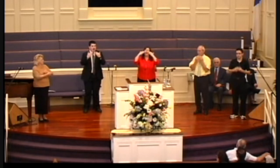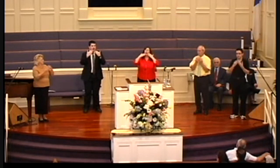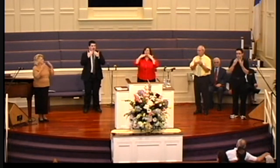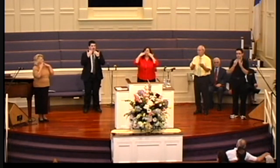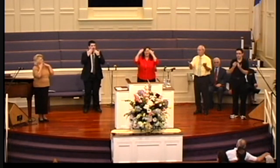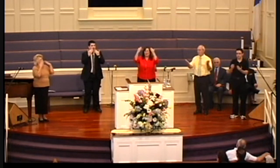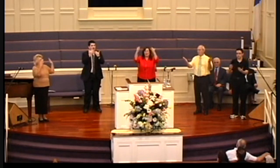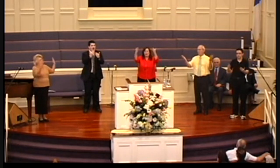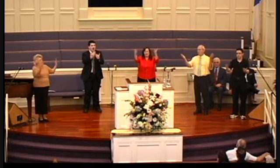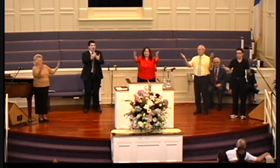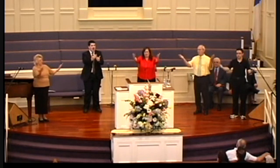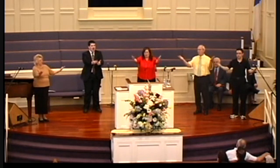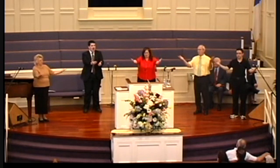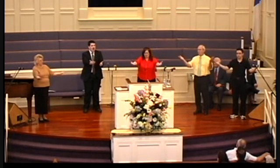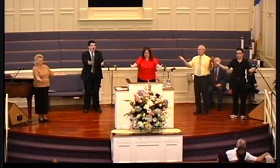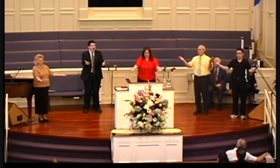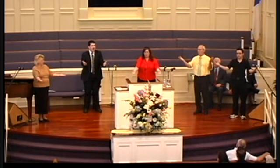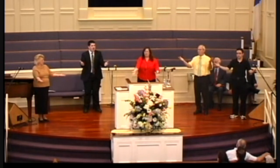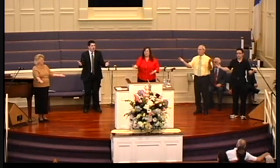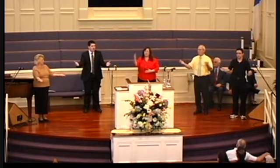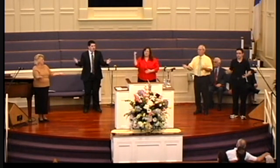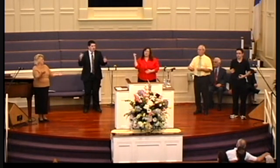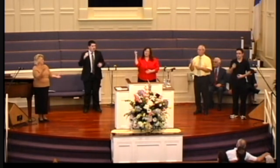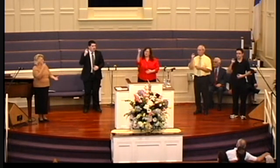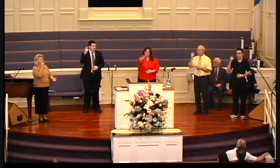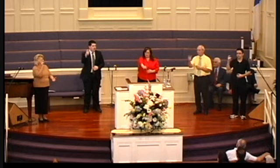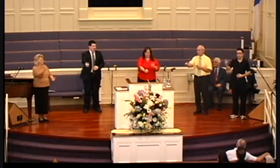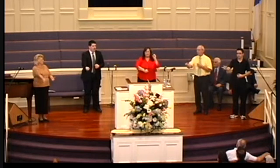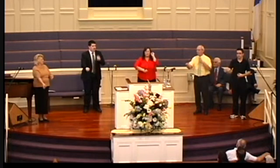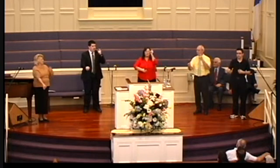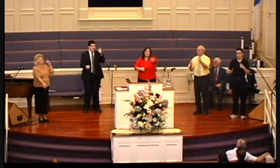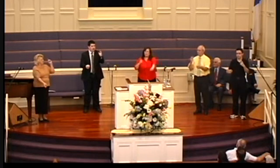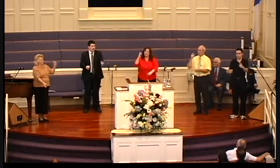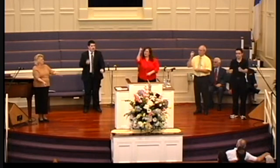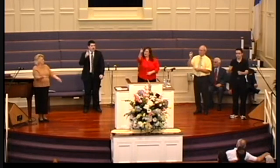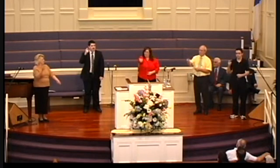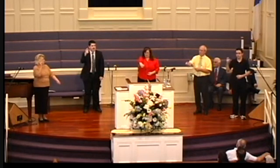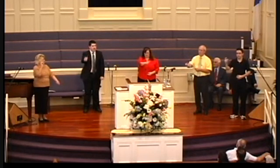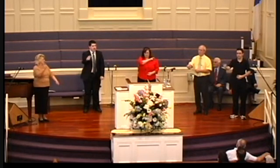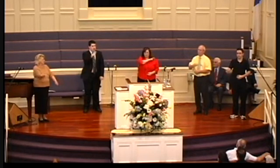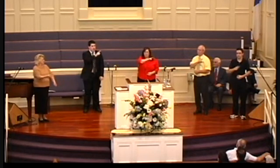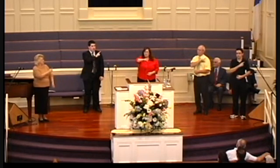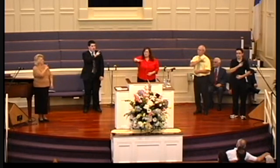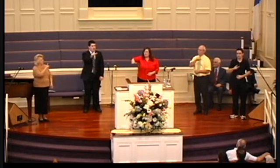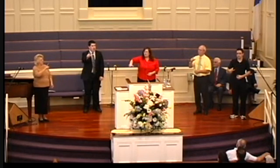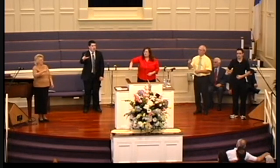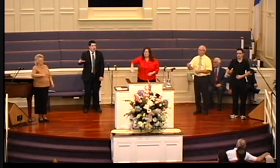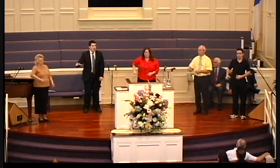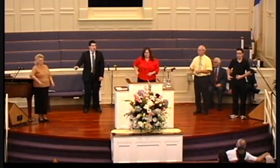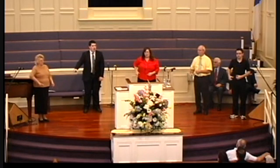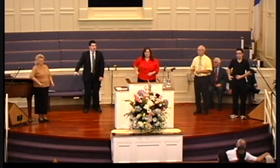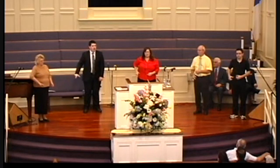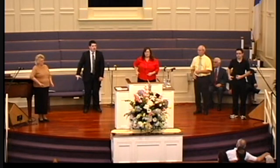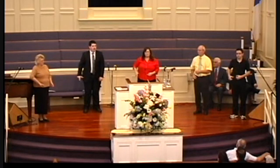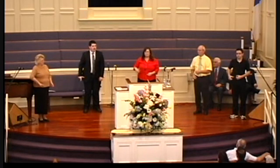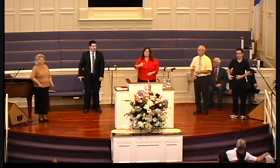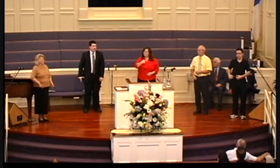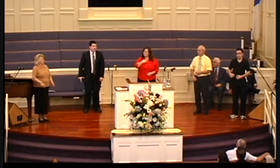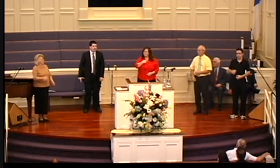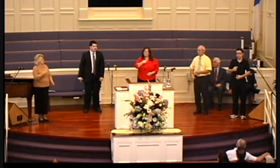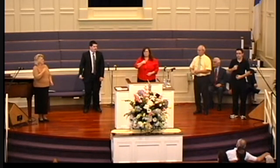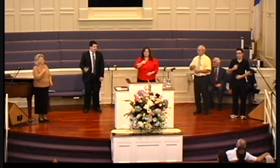Thank You For Giving To The Lord